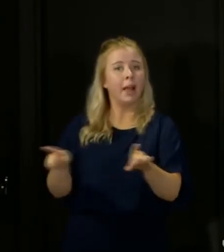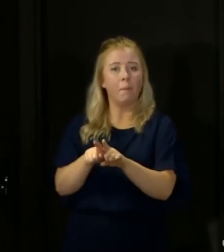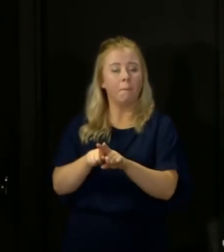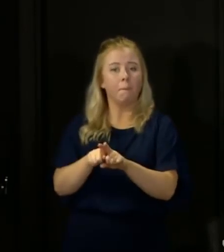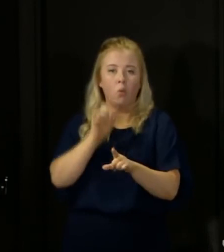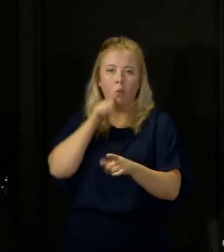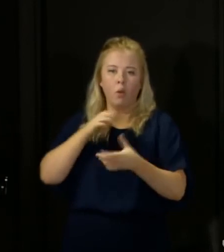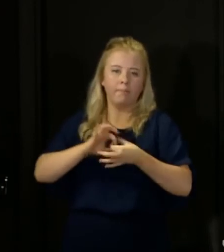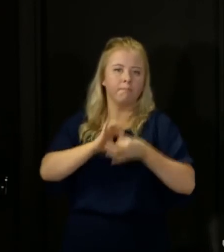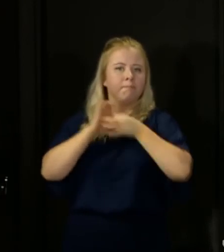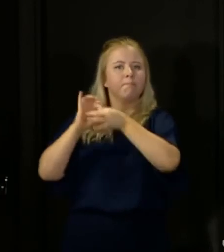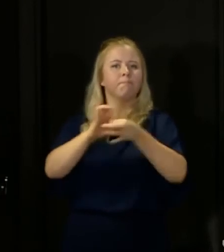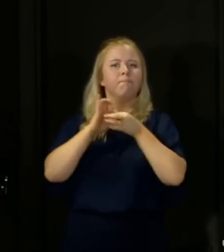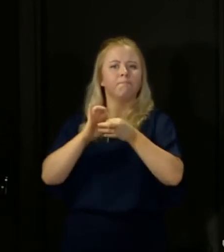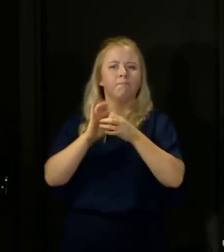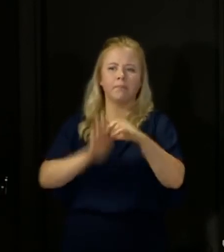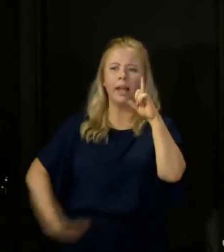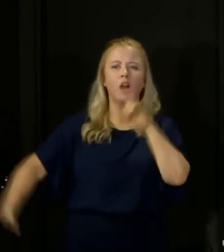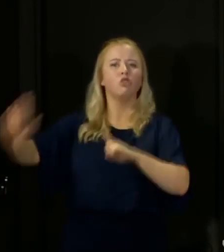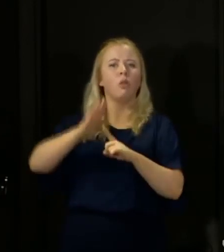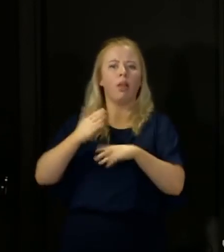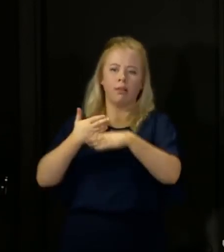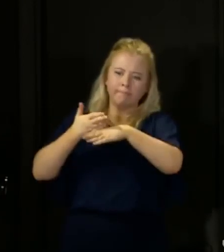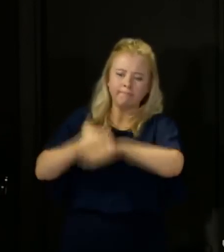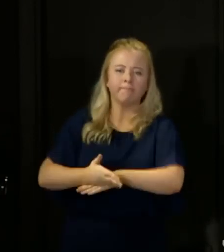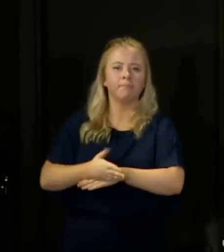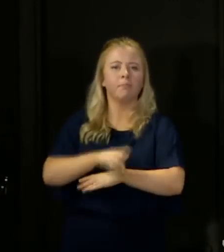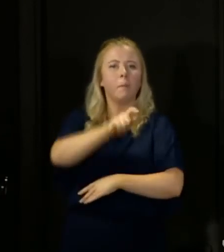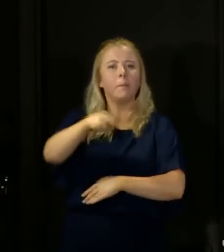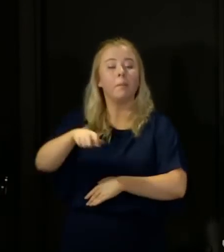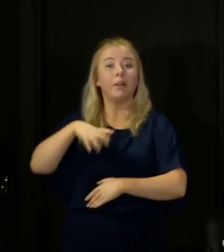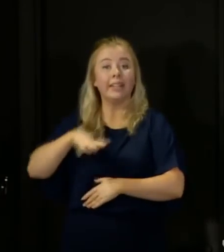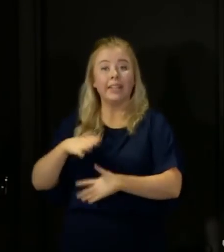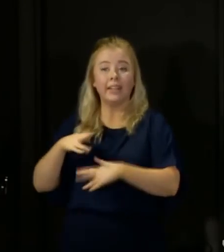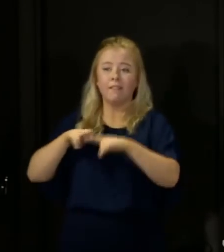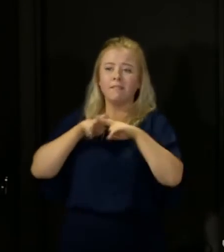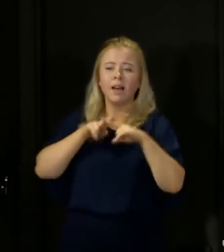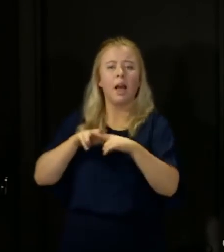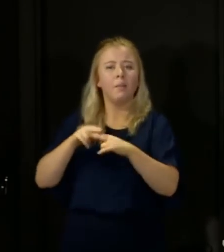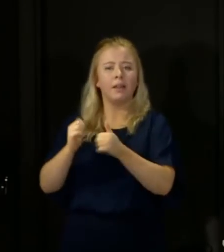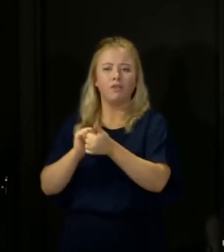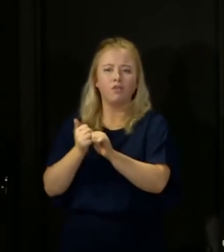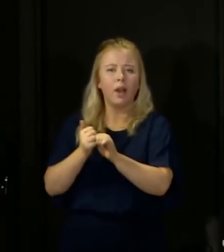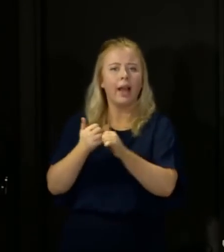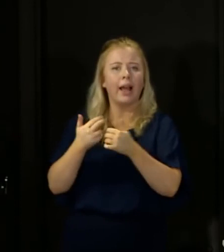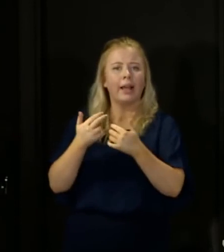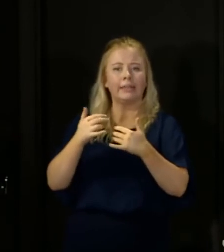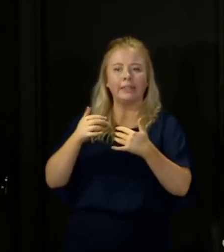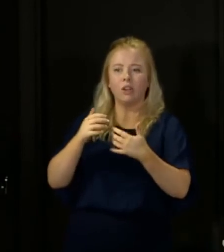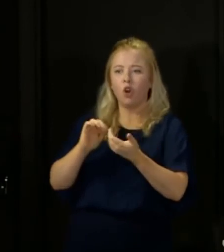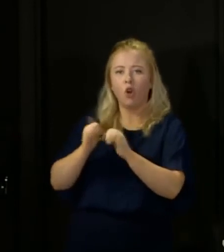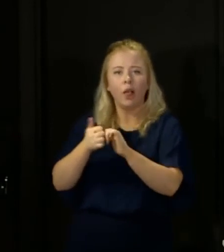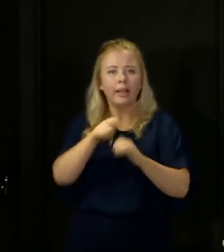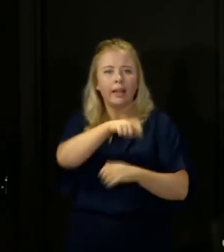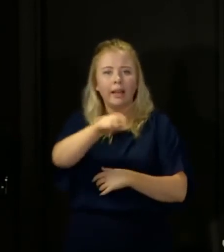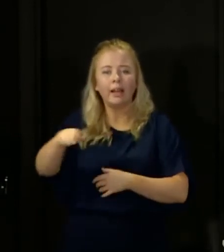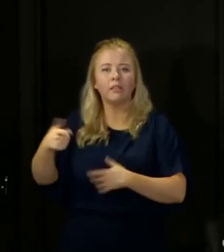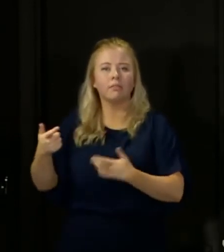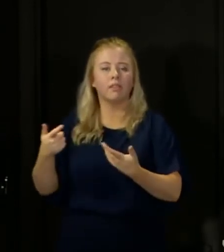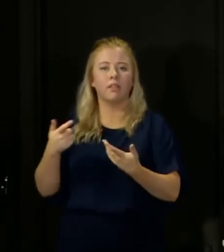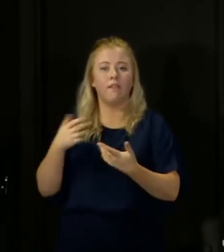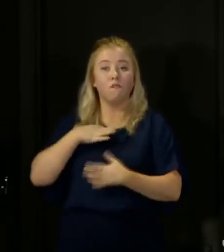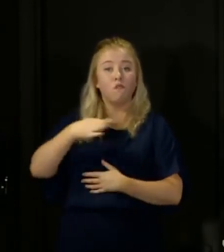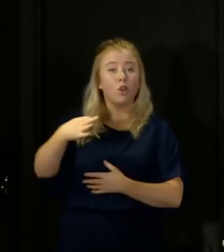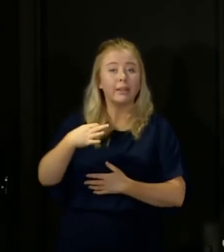a collective national endeavour. People will need the help of family, friends, colleagues and employers. Volunteers who have been